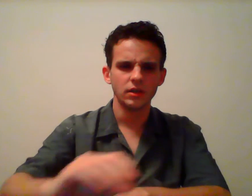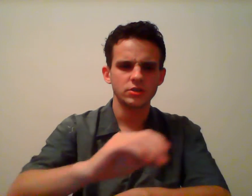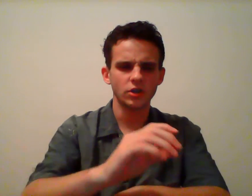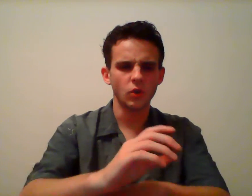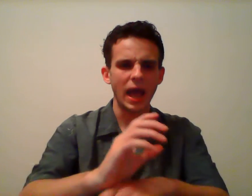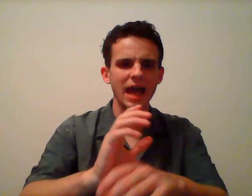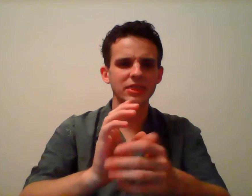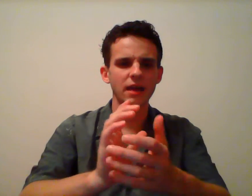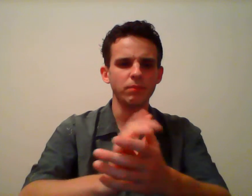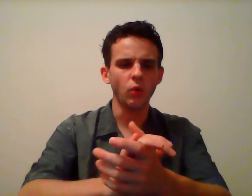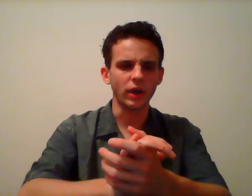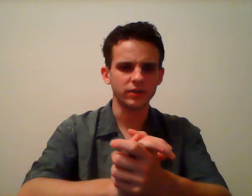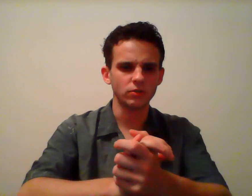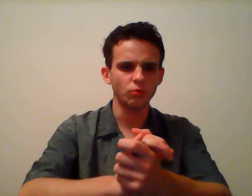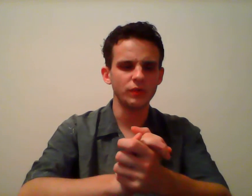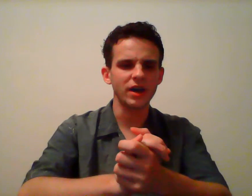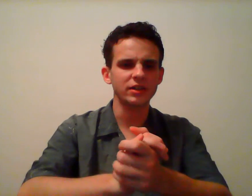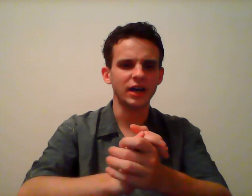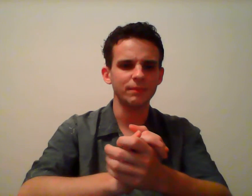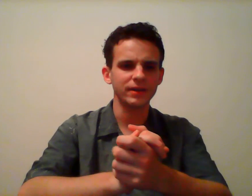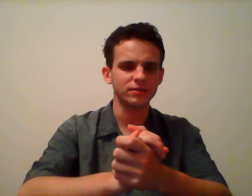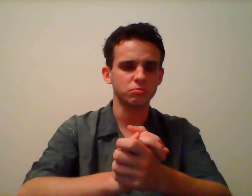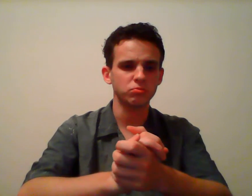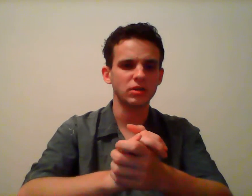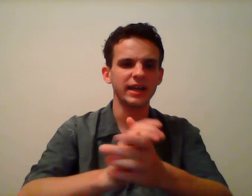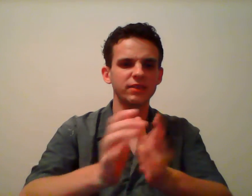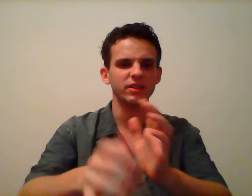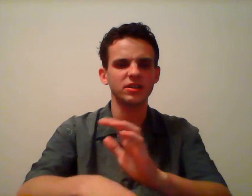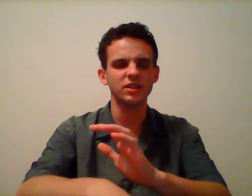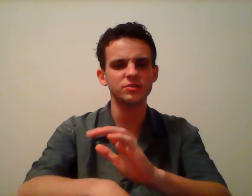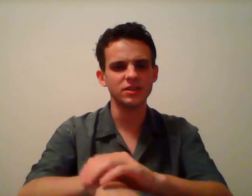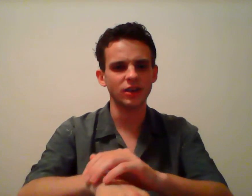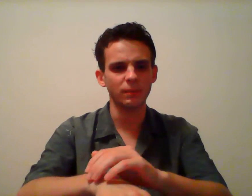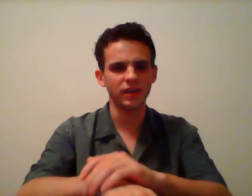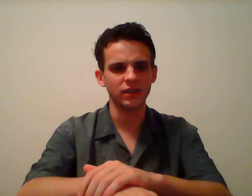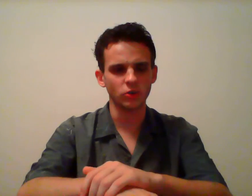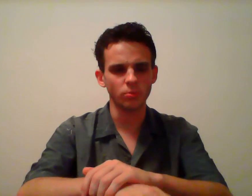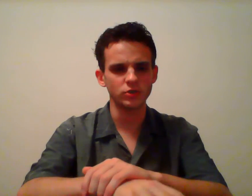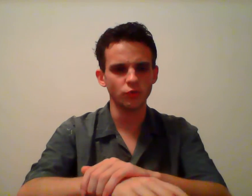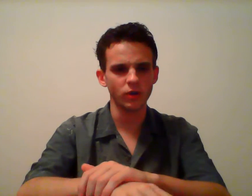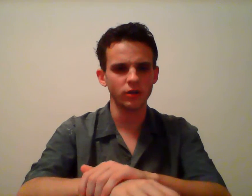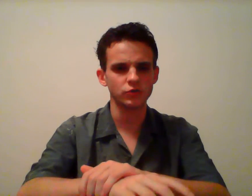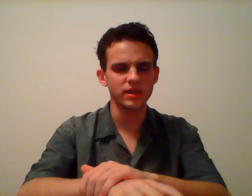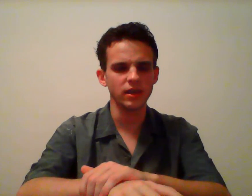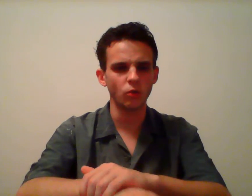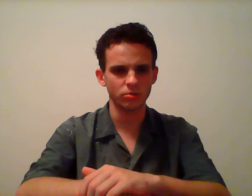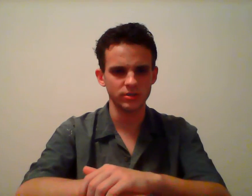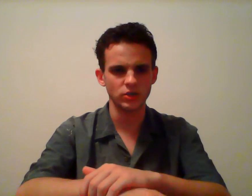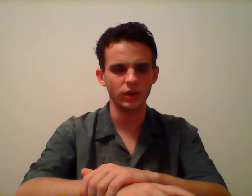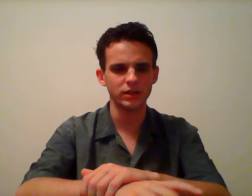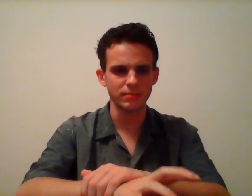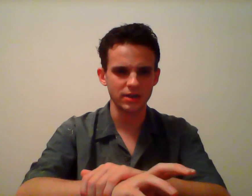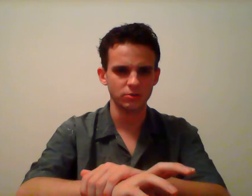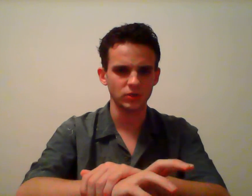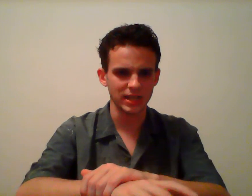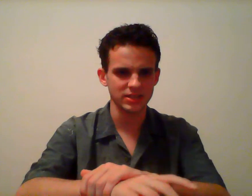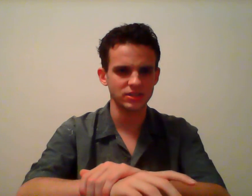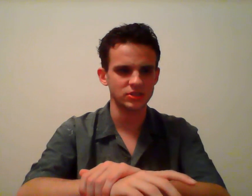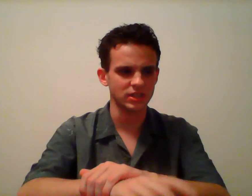So at that point, we've got a topic kind of like the TOC topic in terms of where speaking order is going to matter less than